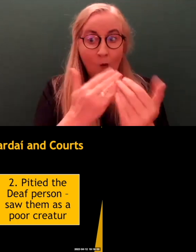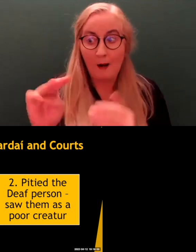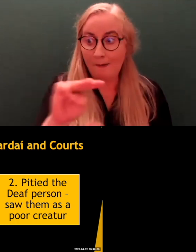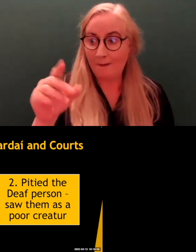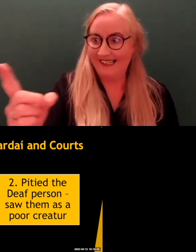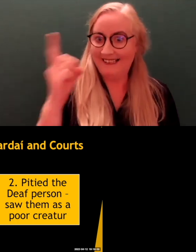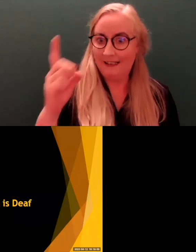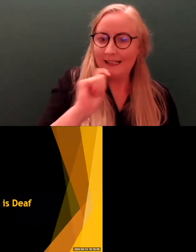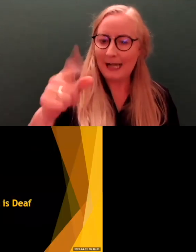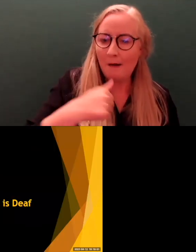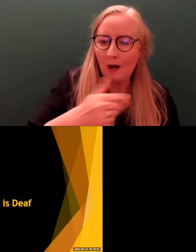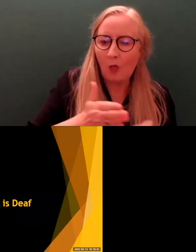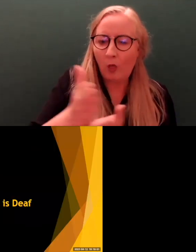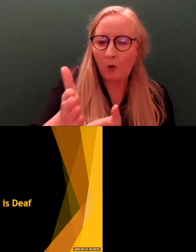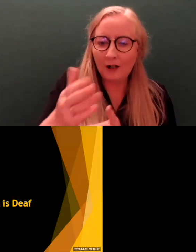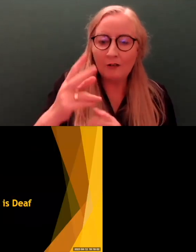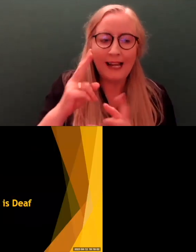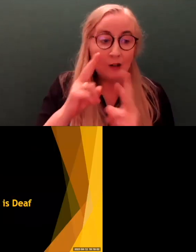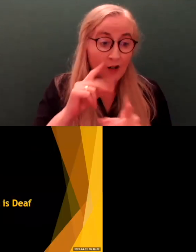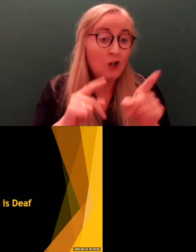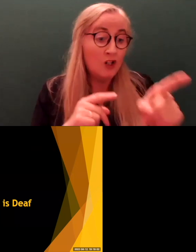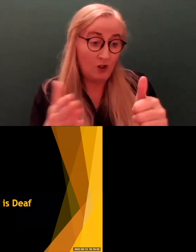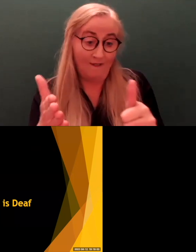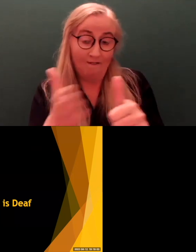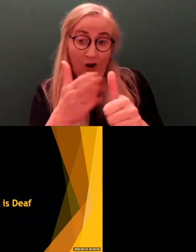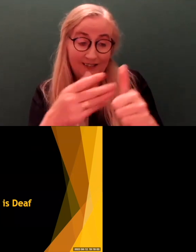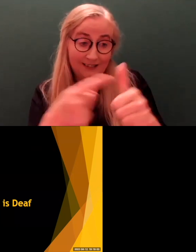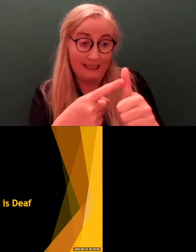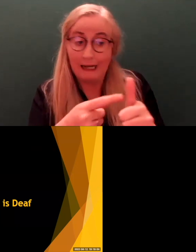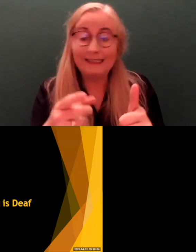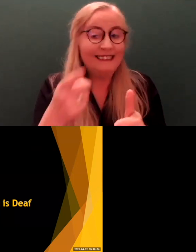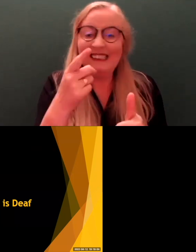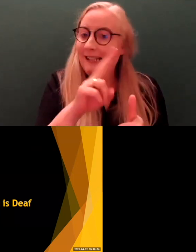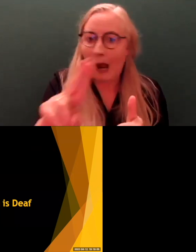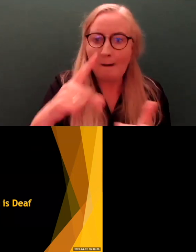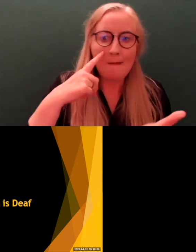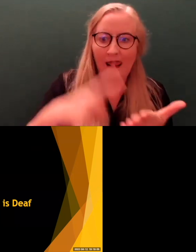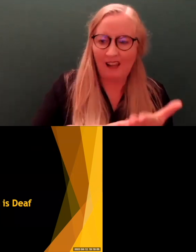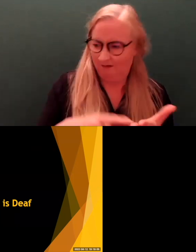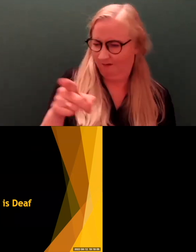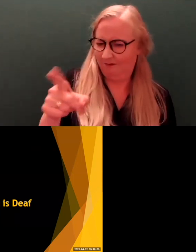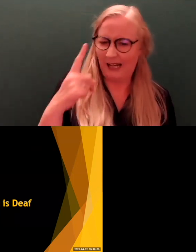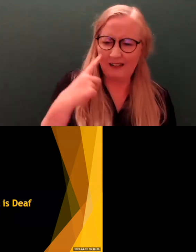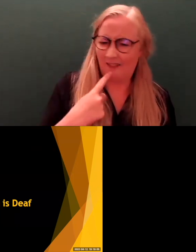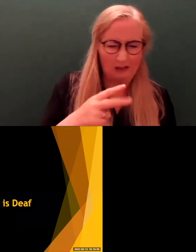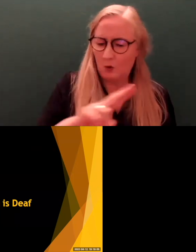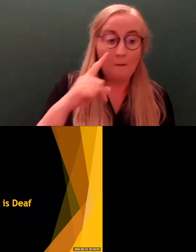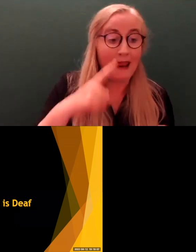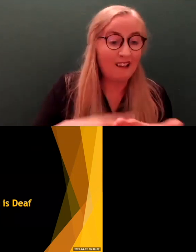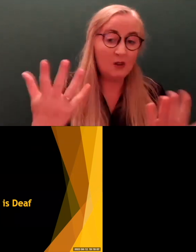okay? So, the first instance is when people were not believed about being deaf. Okay, so the guard or the court, whatever